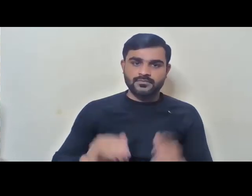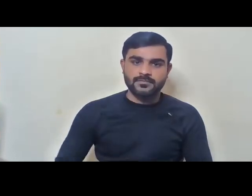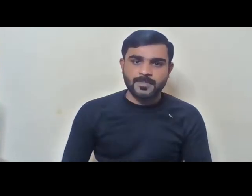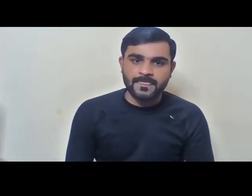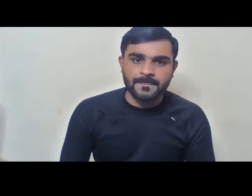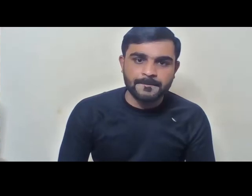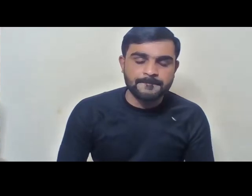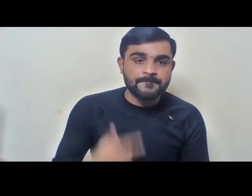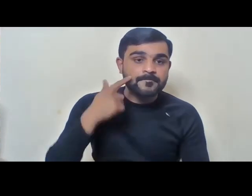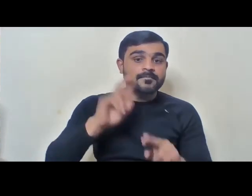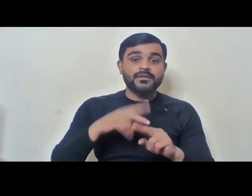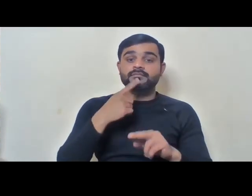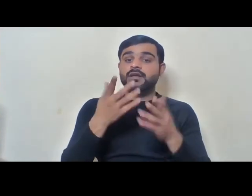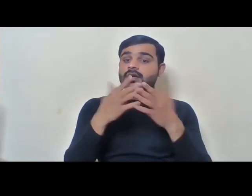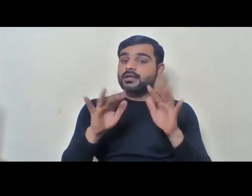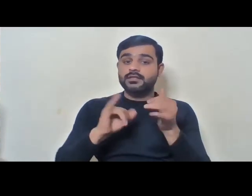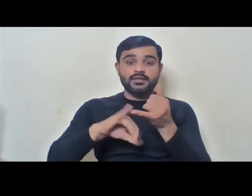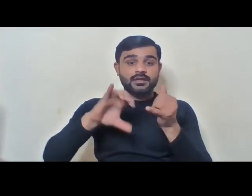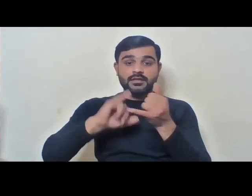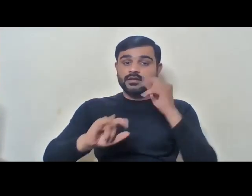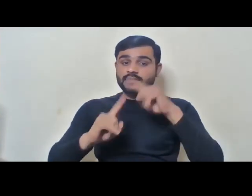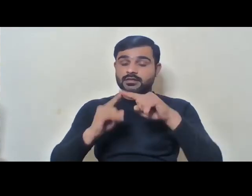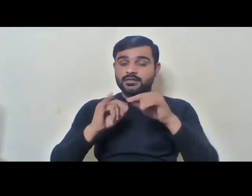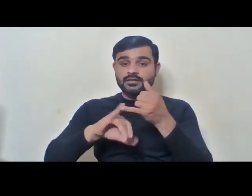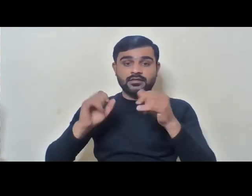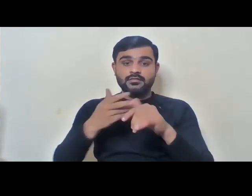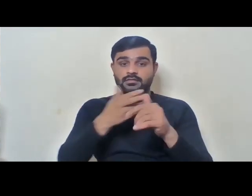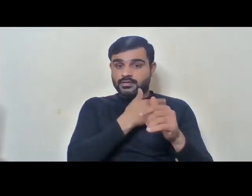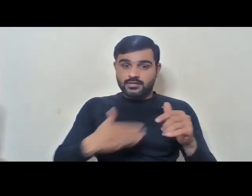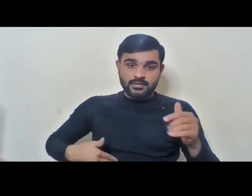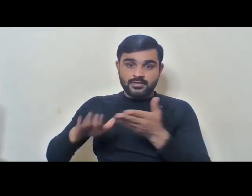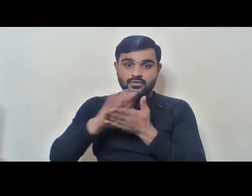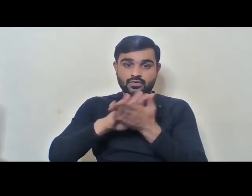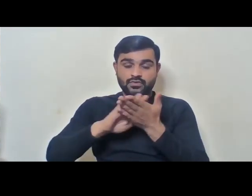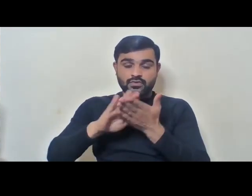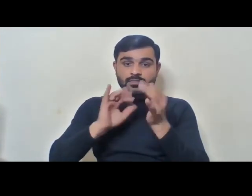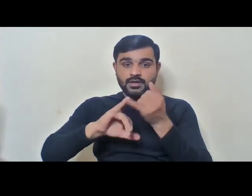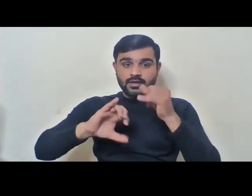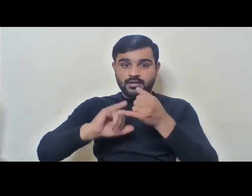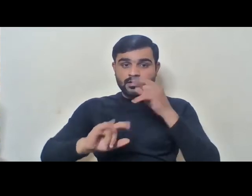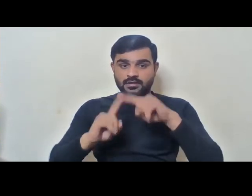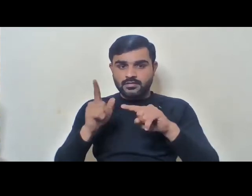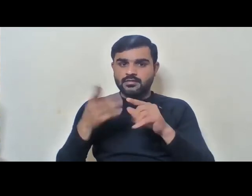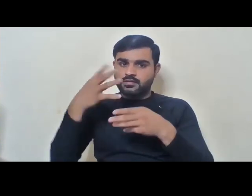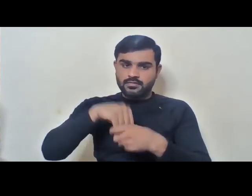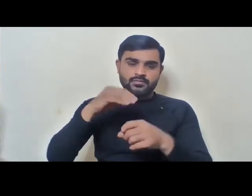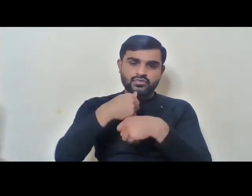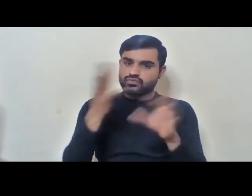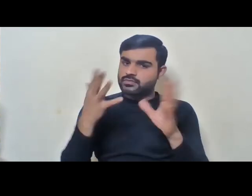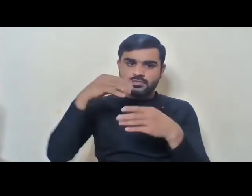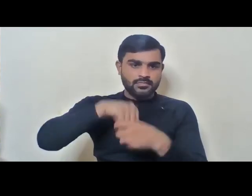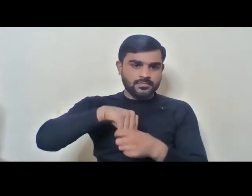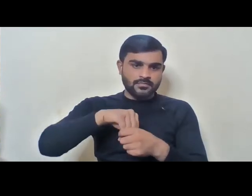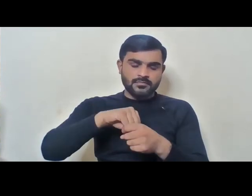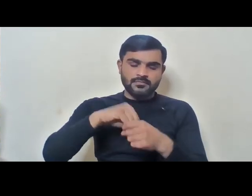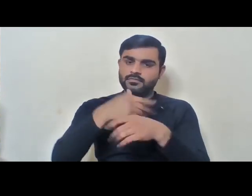if we don't come under any other subcategory like the caste basis, SC, ST, you become under general. Then you will be under